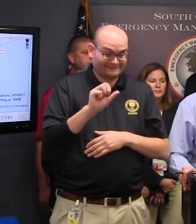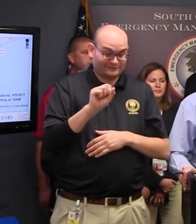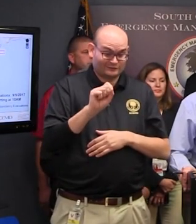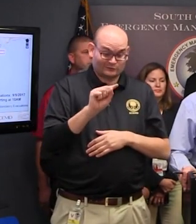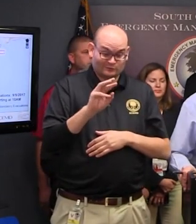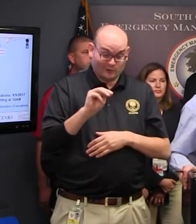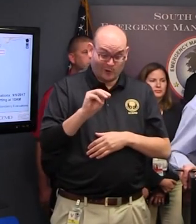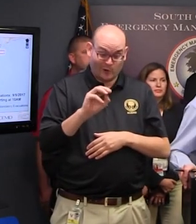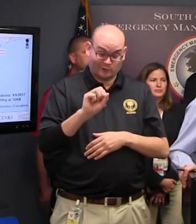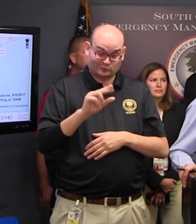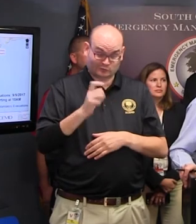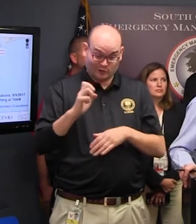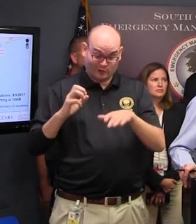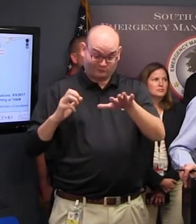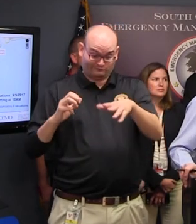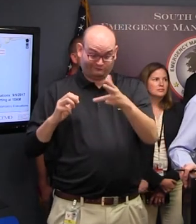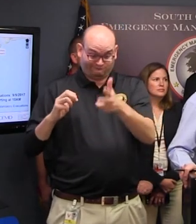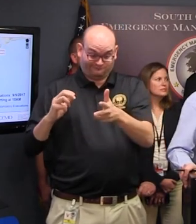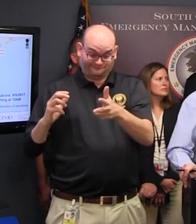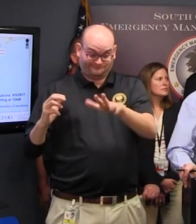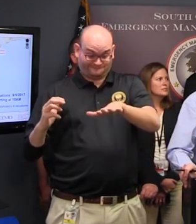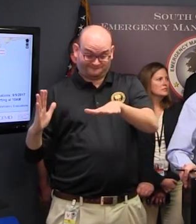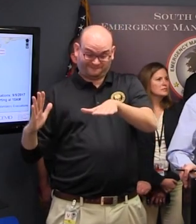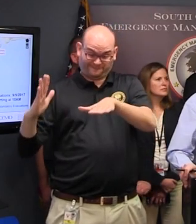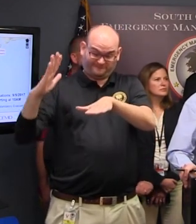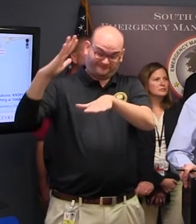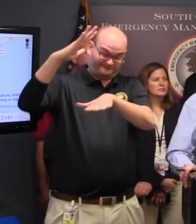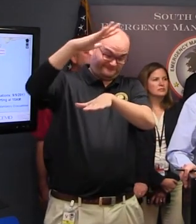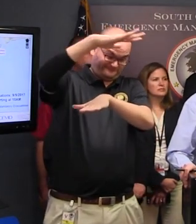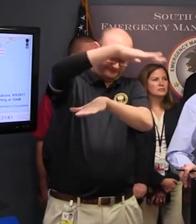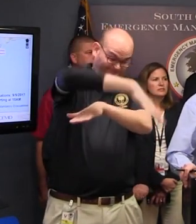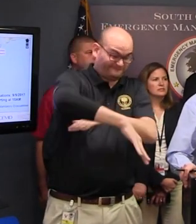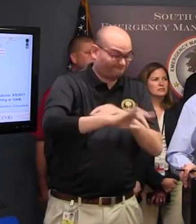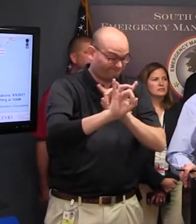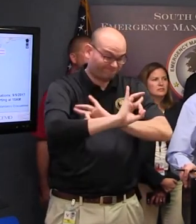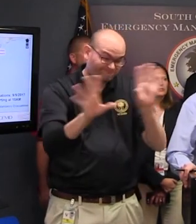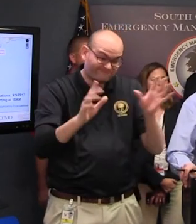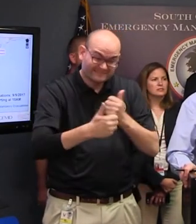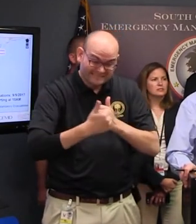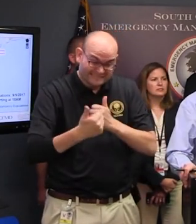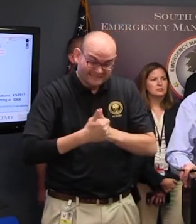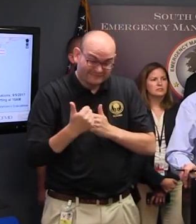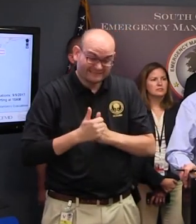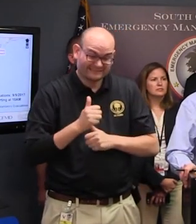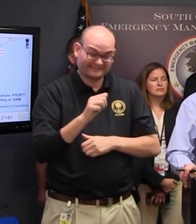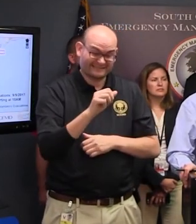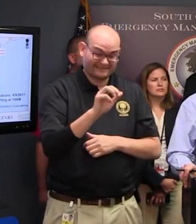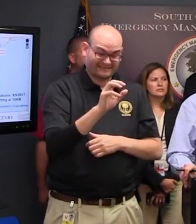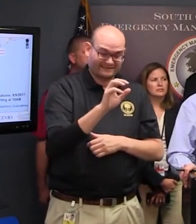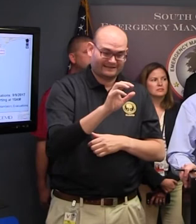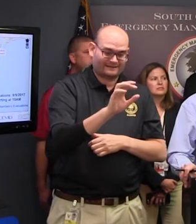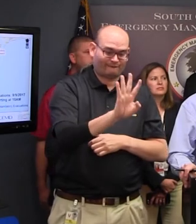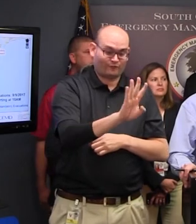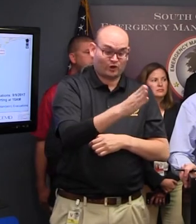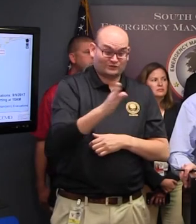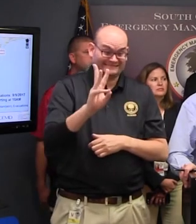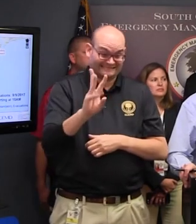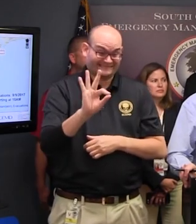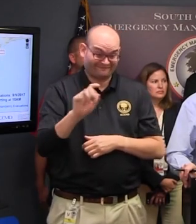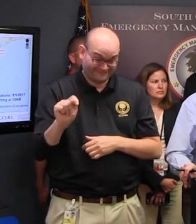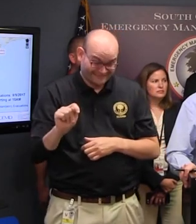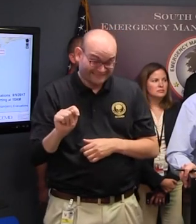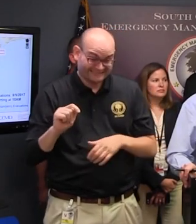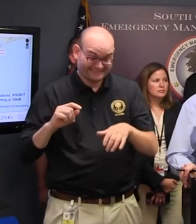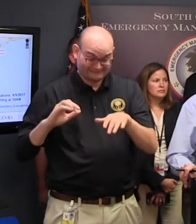And I think now we're between 3 to 6 feet along that whole area all the way up to